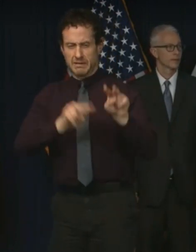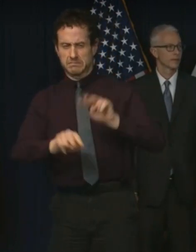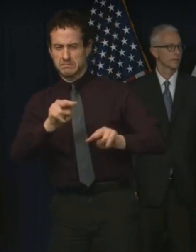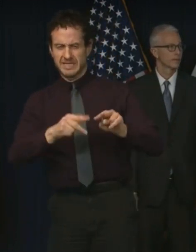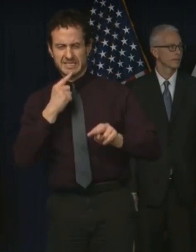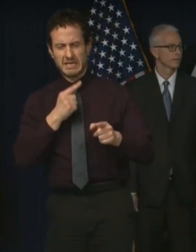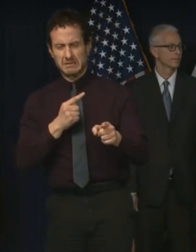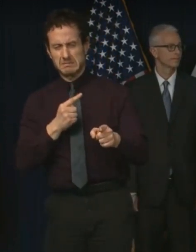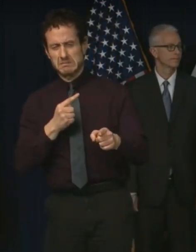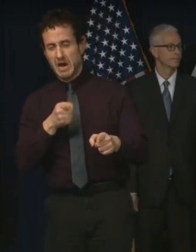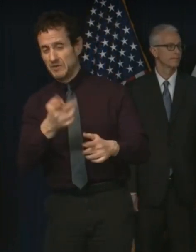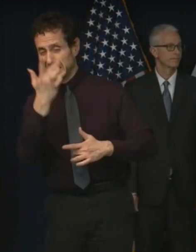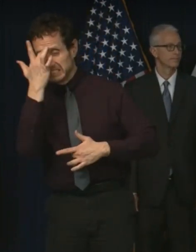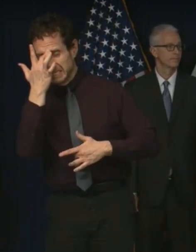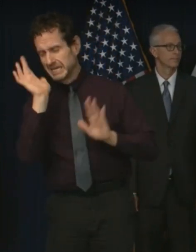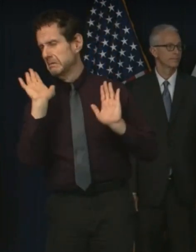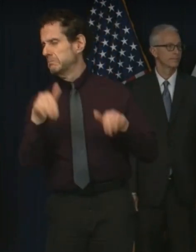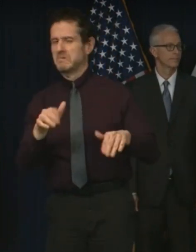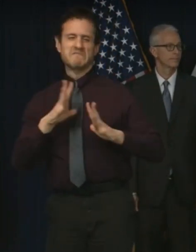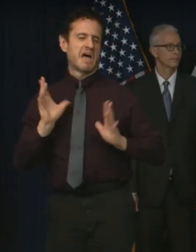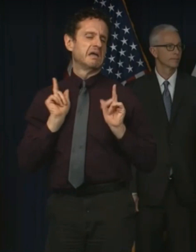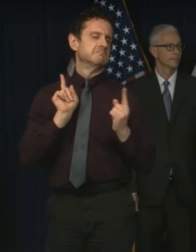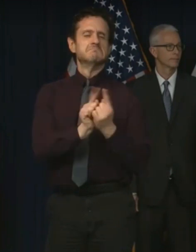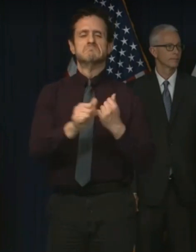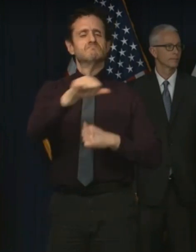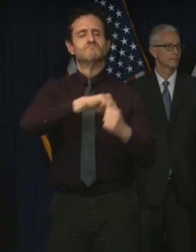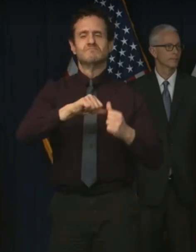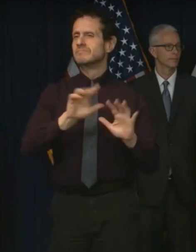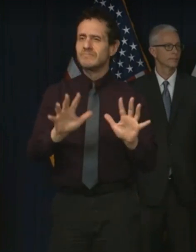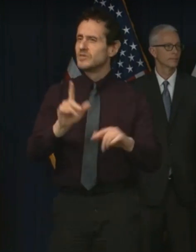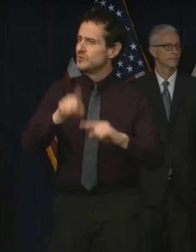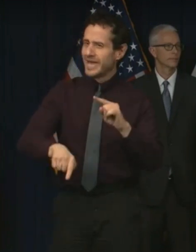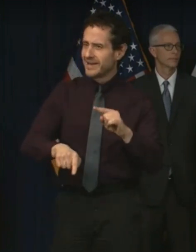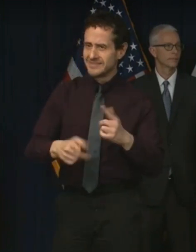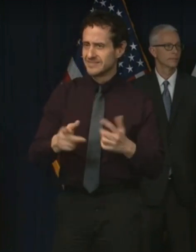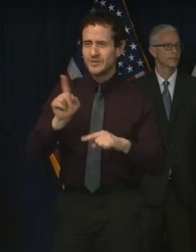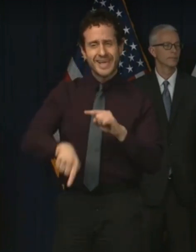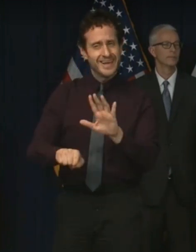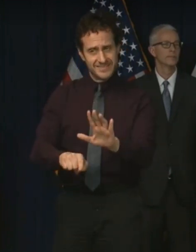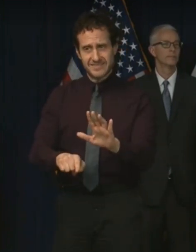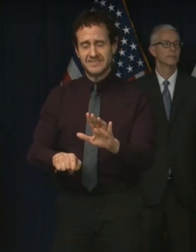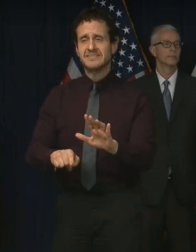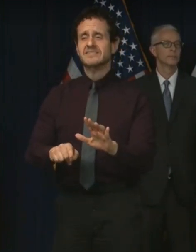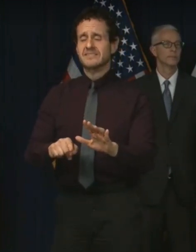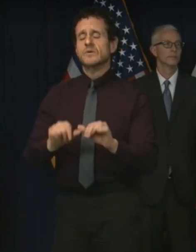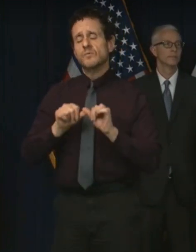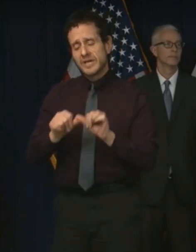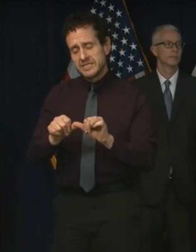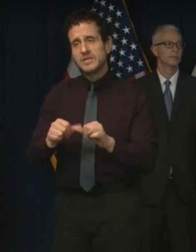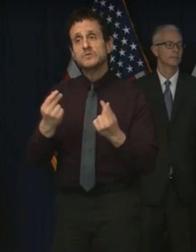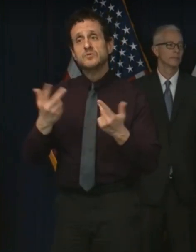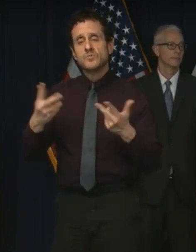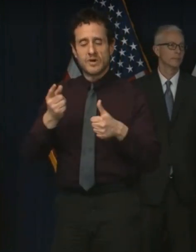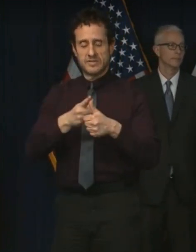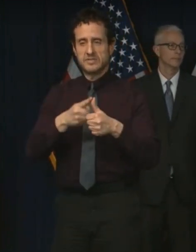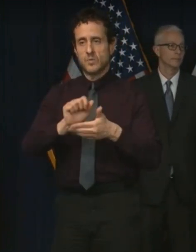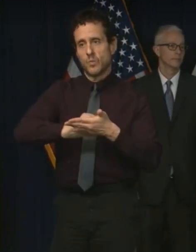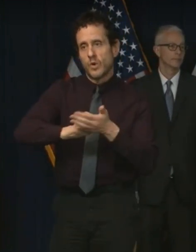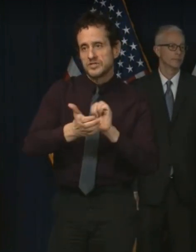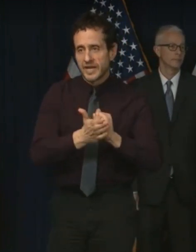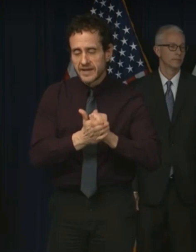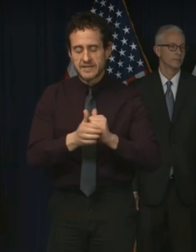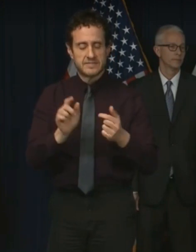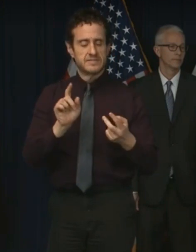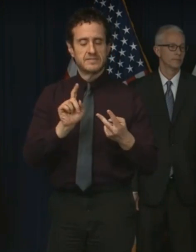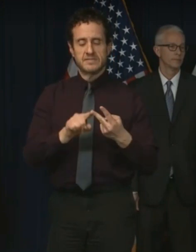they're sick or not. Let's continue to do what we've been telling ourselves to do, washing our hands, staying